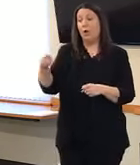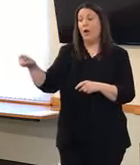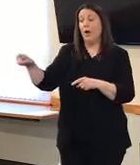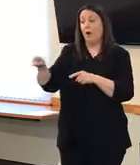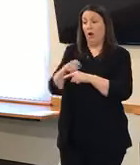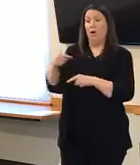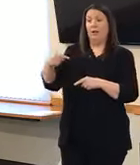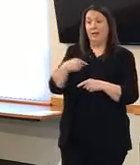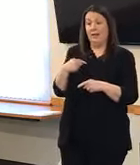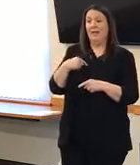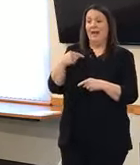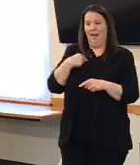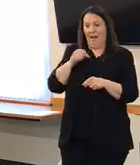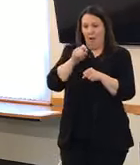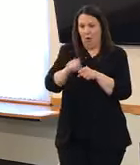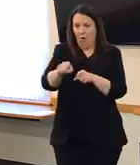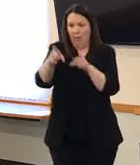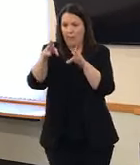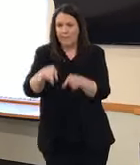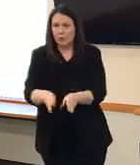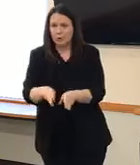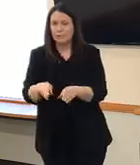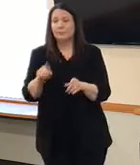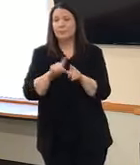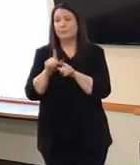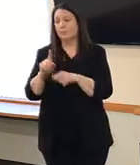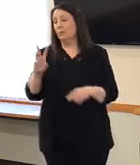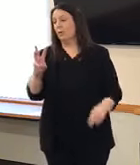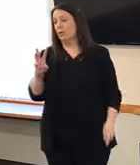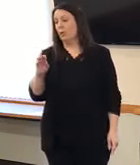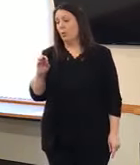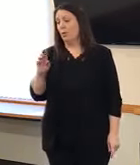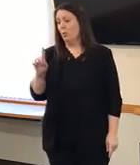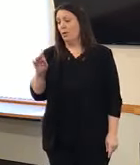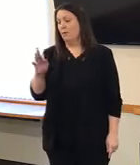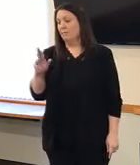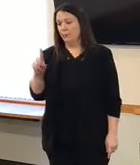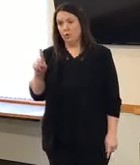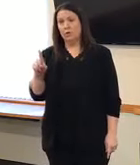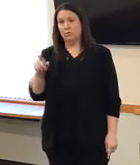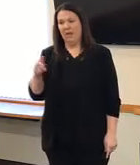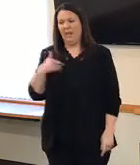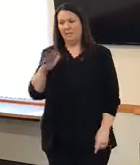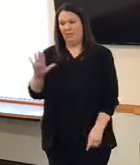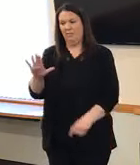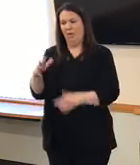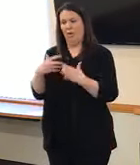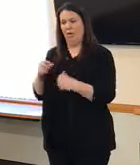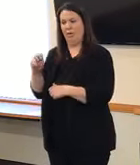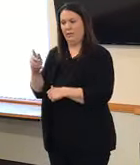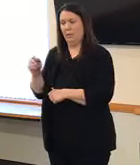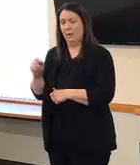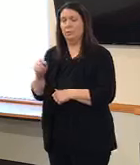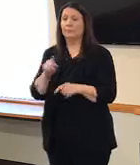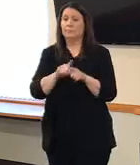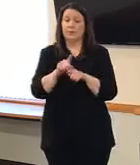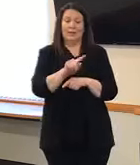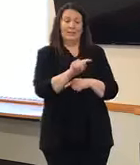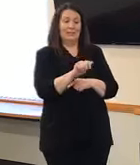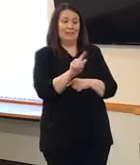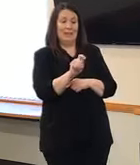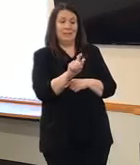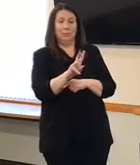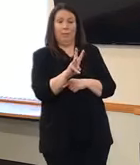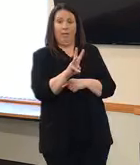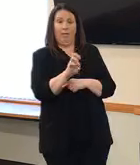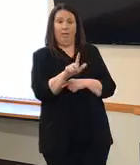from the Peoria City County Health Department. Likewise, for Woodford County, it would be the Woodford County Health Department. And then from Tazewell, it will Tazewell County Health Department. So